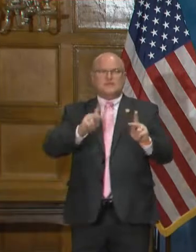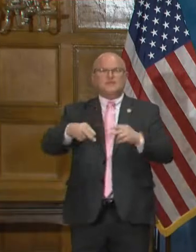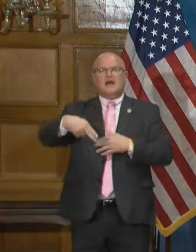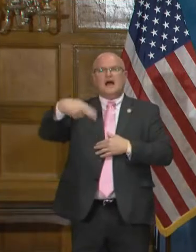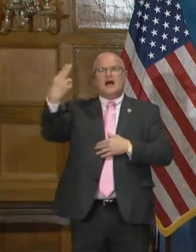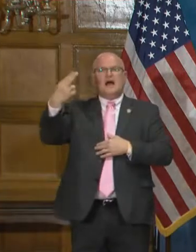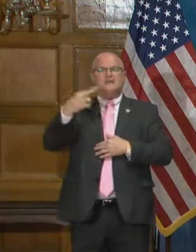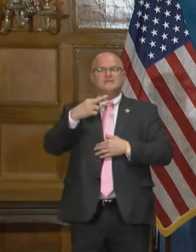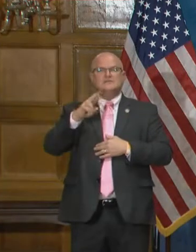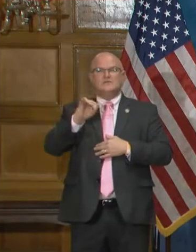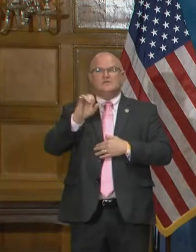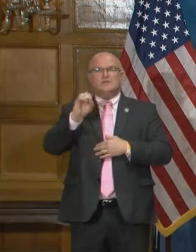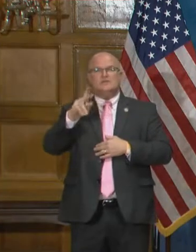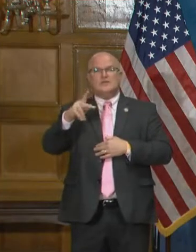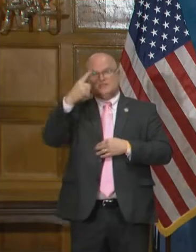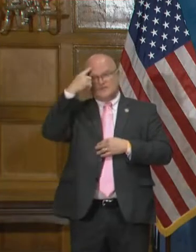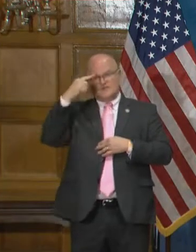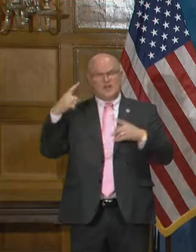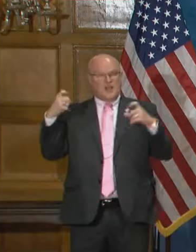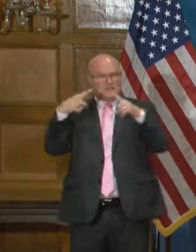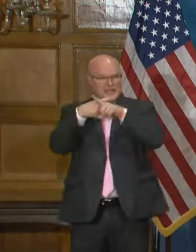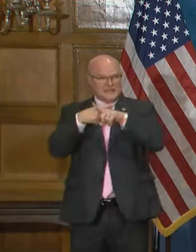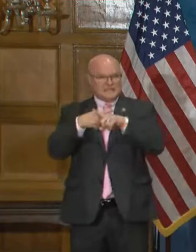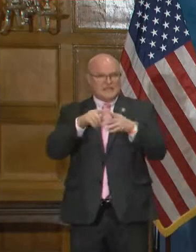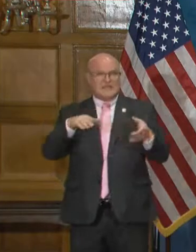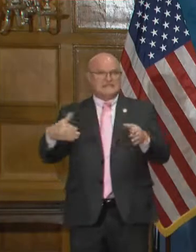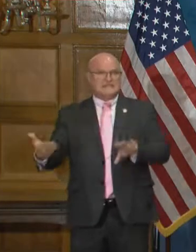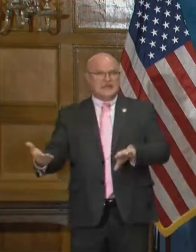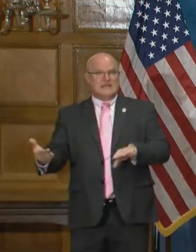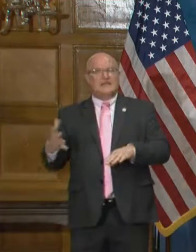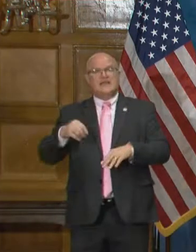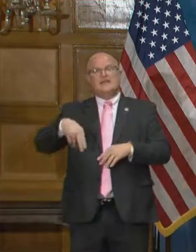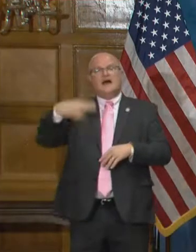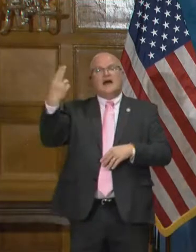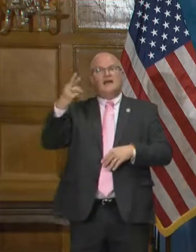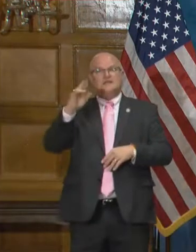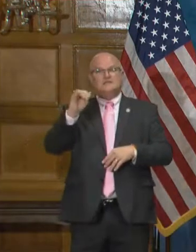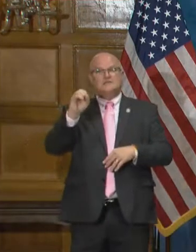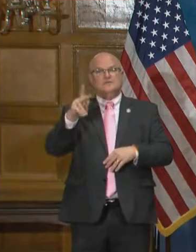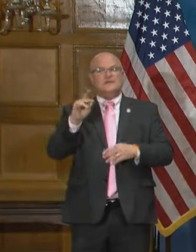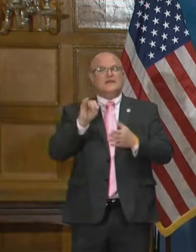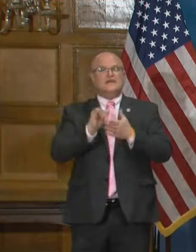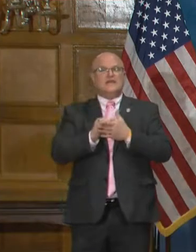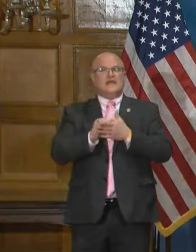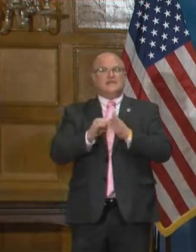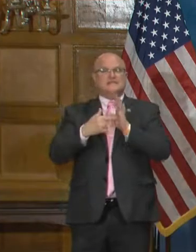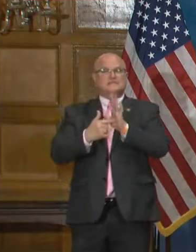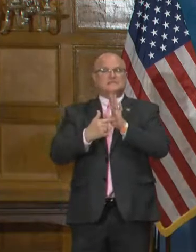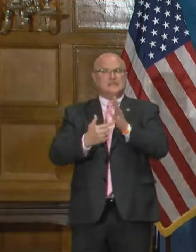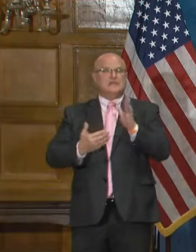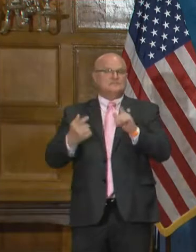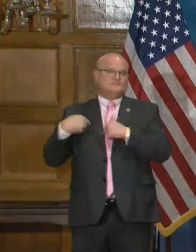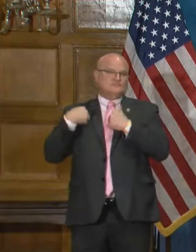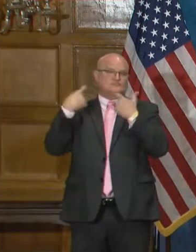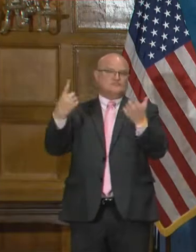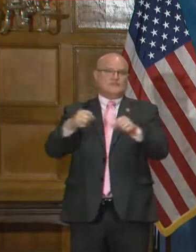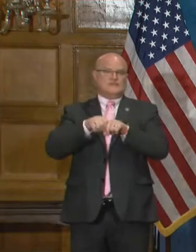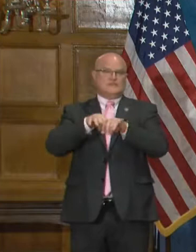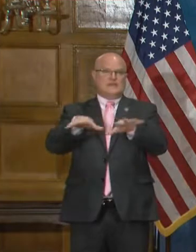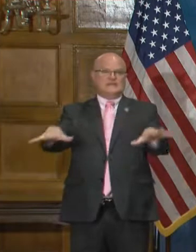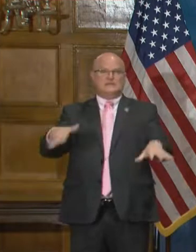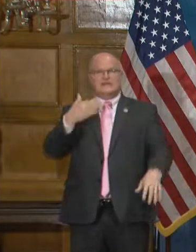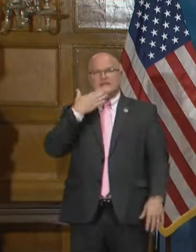highest risk for complication, um, and death, and the highest risk, uh, that has, that has been demonstrated throughout the pandemic.